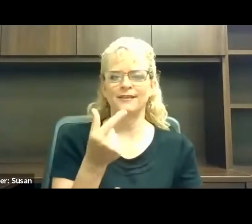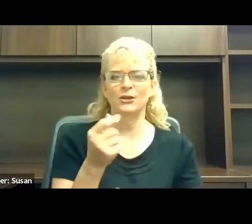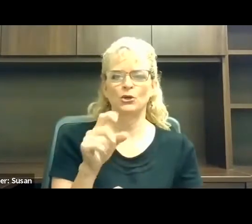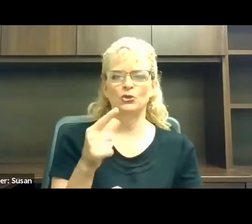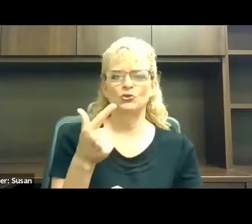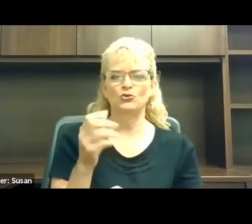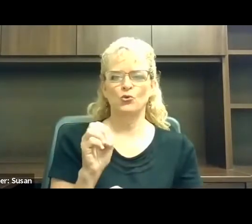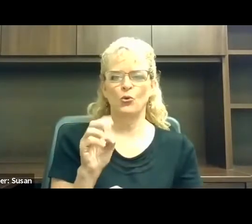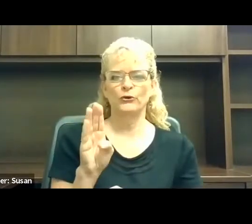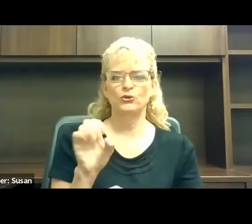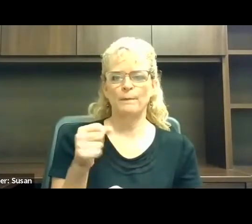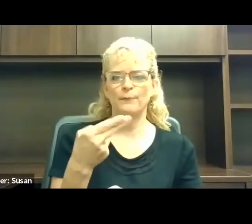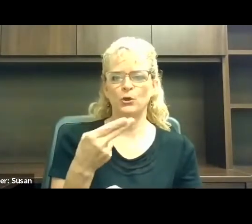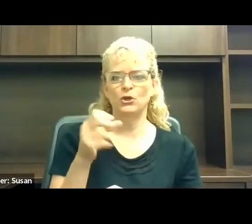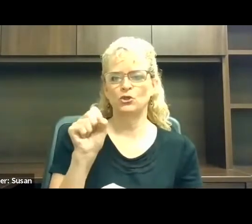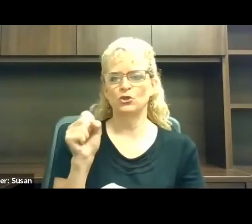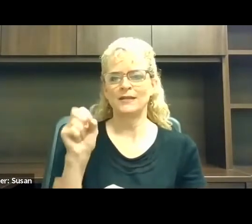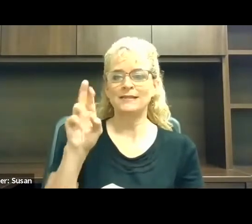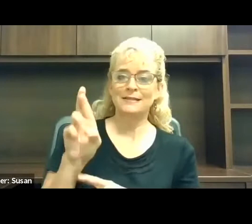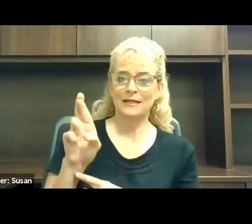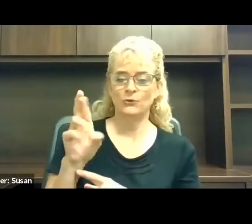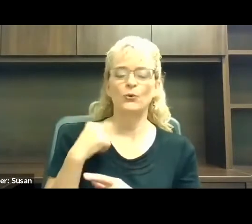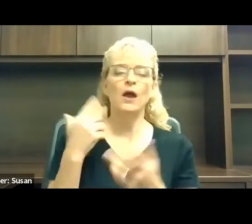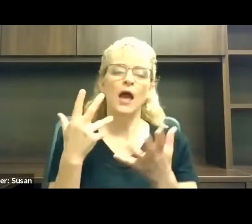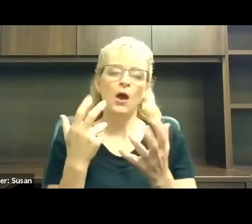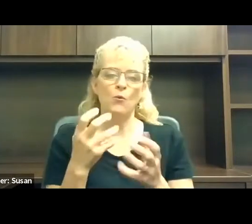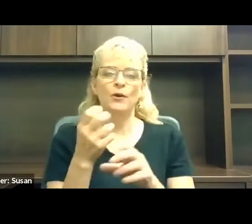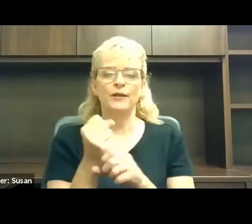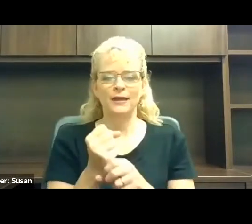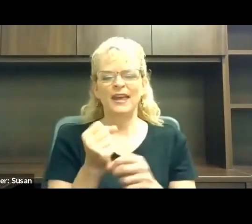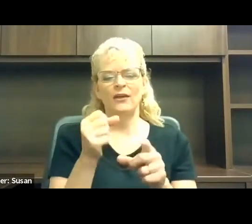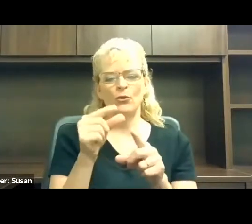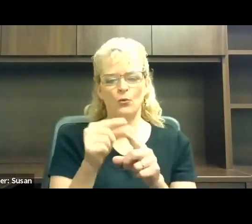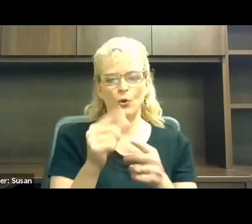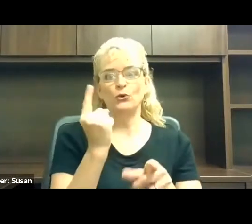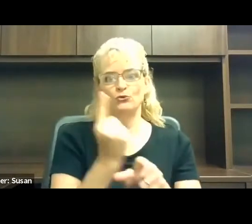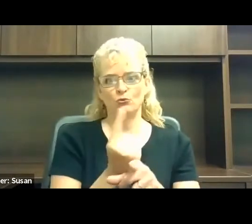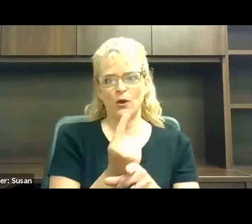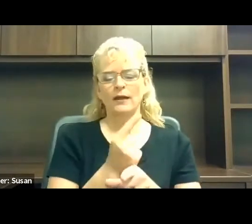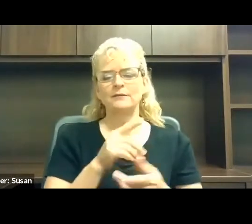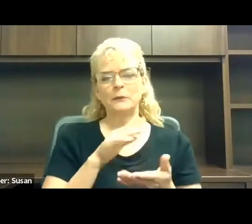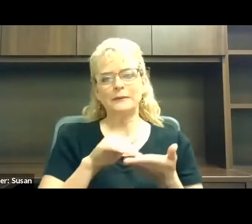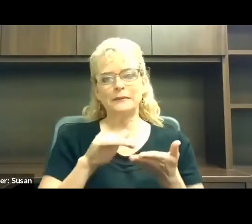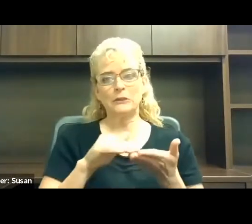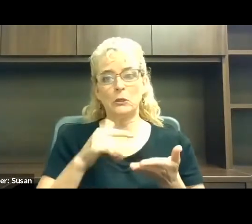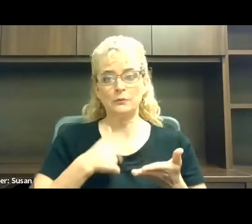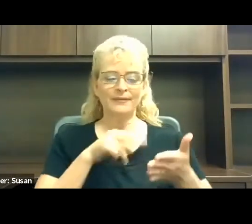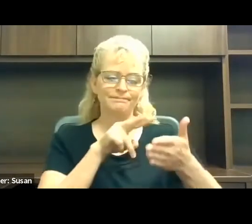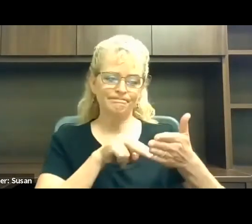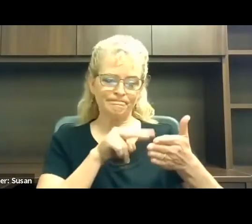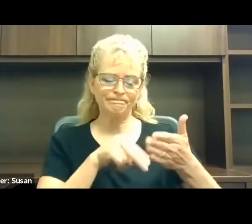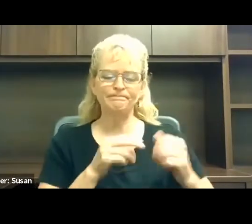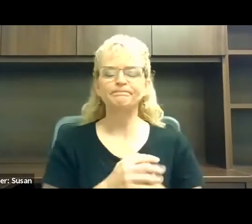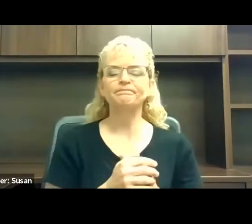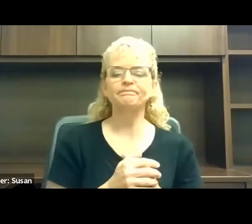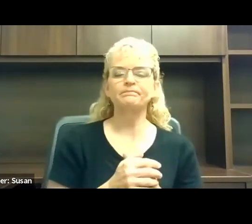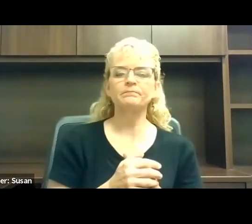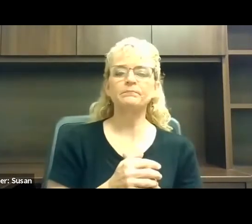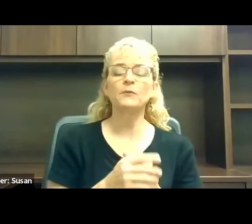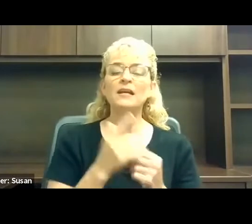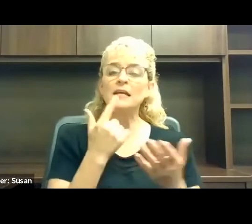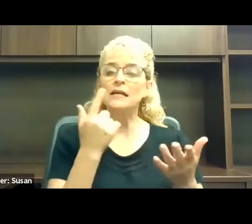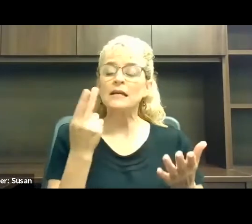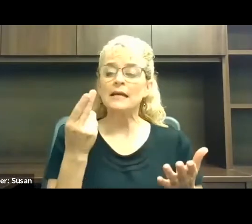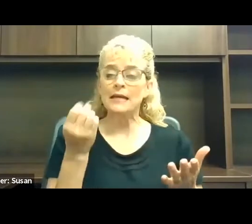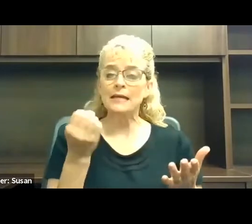me for, for, for reading it, but I want to get the words right. Here's what he said. Today, America